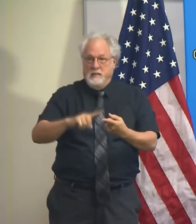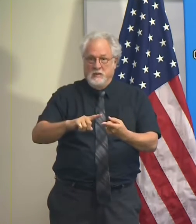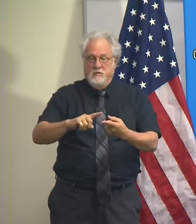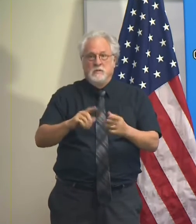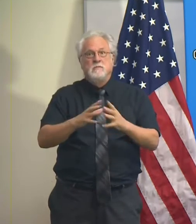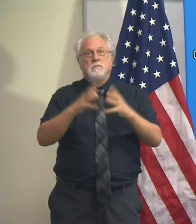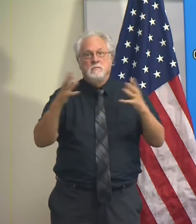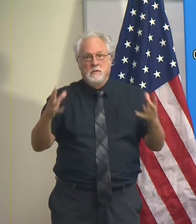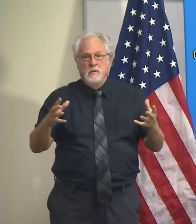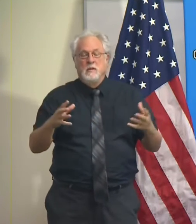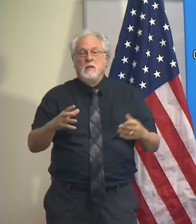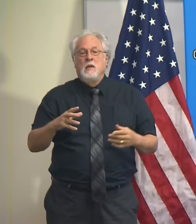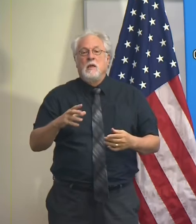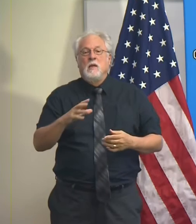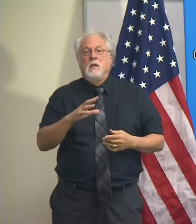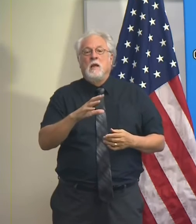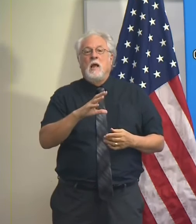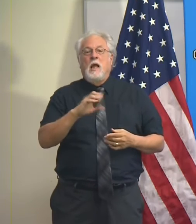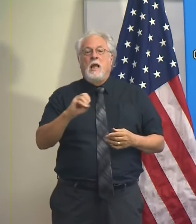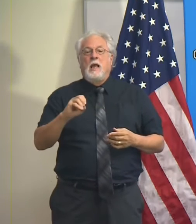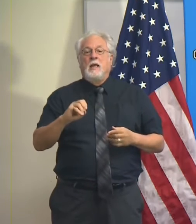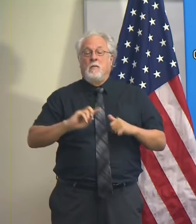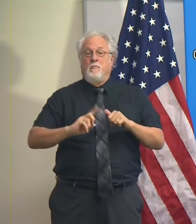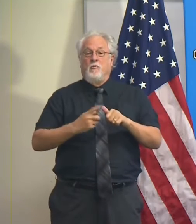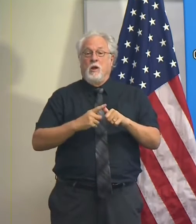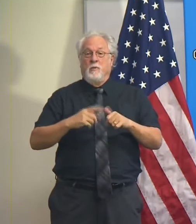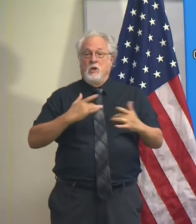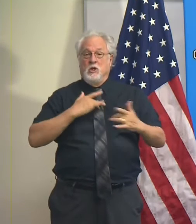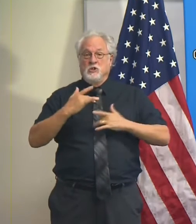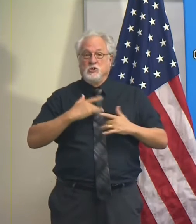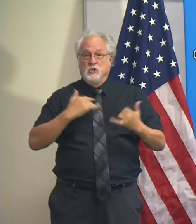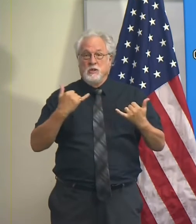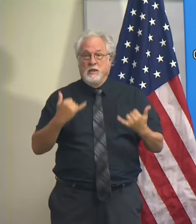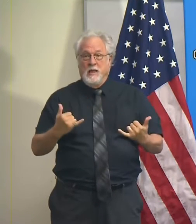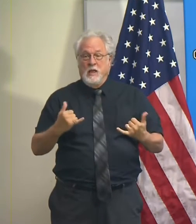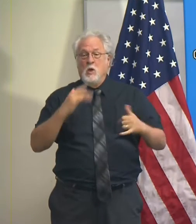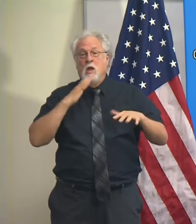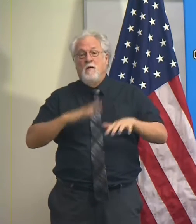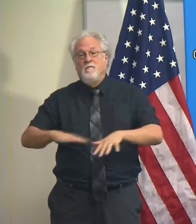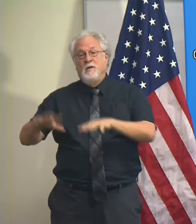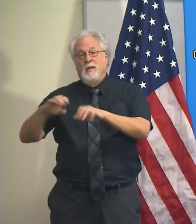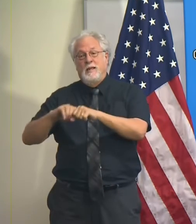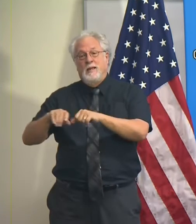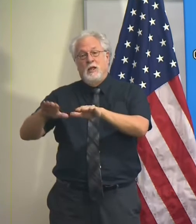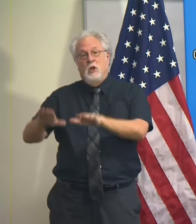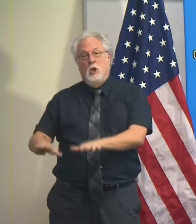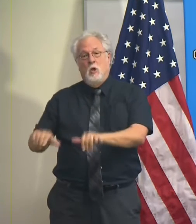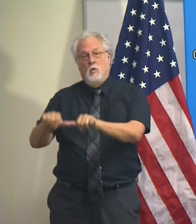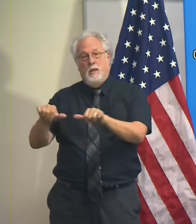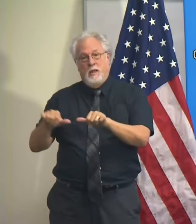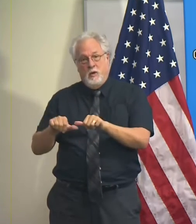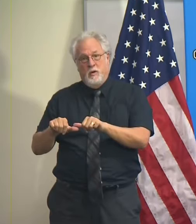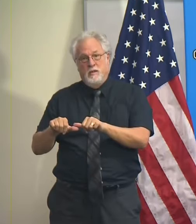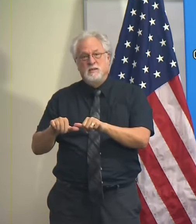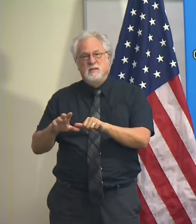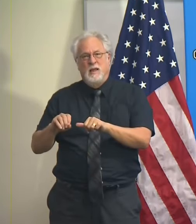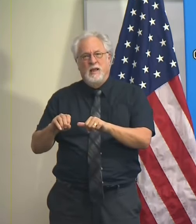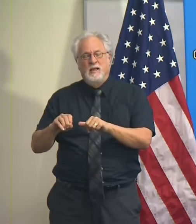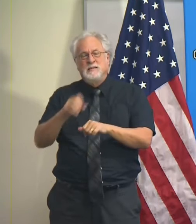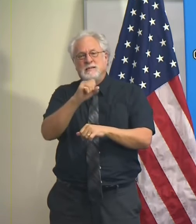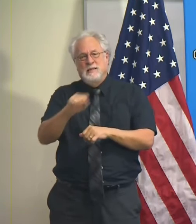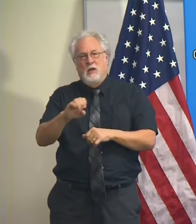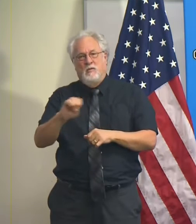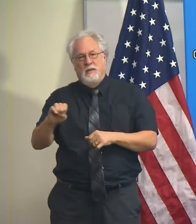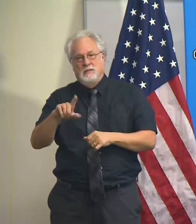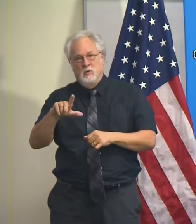tremendously as well. The primary concern that we have now is flooding and low lighting areas in extreme southeast